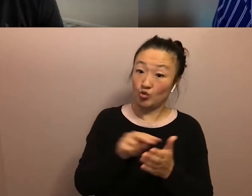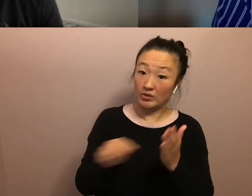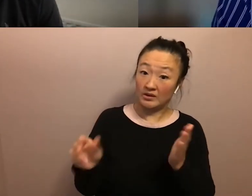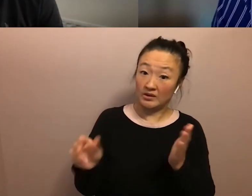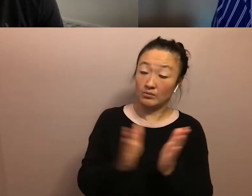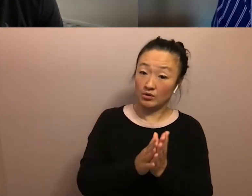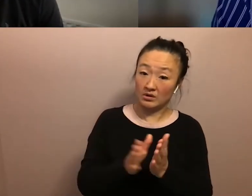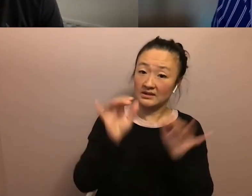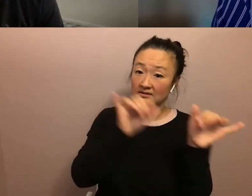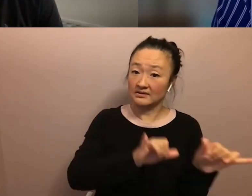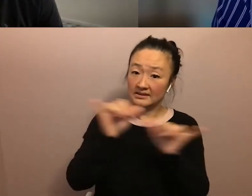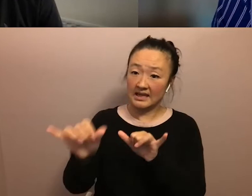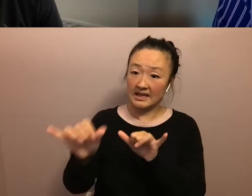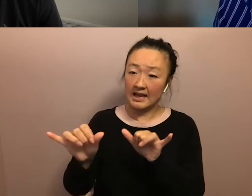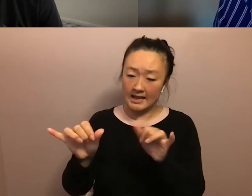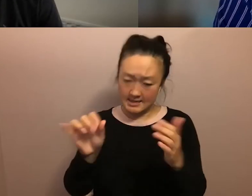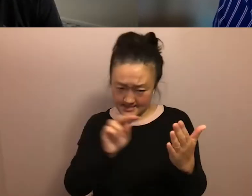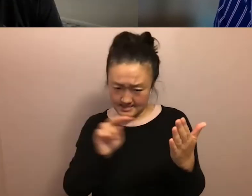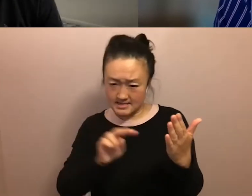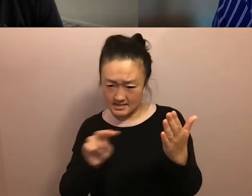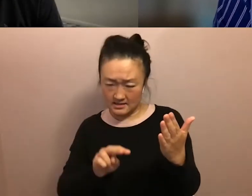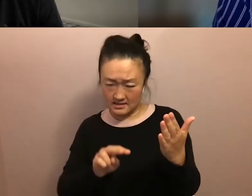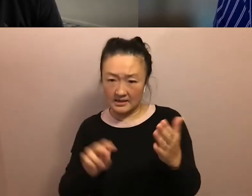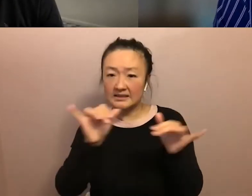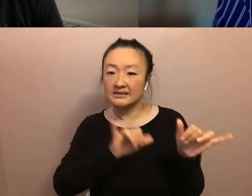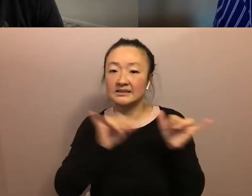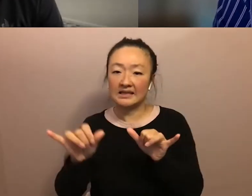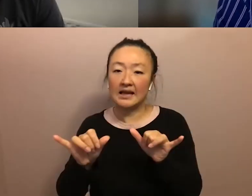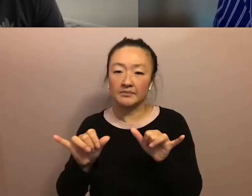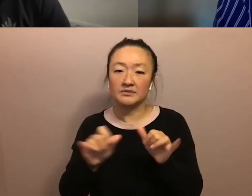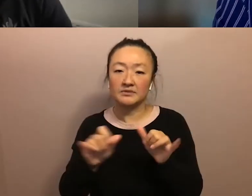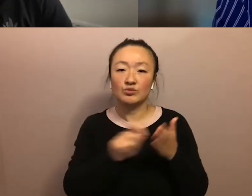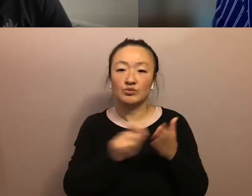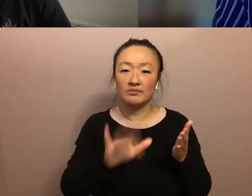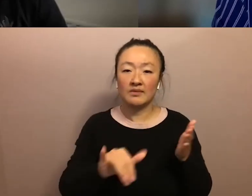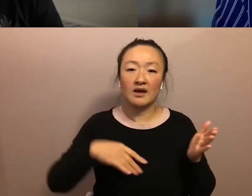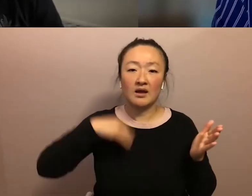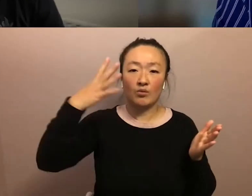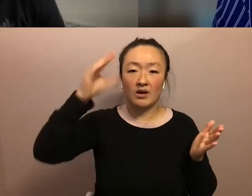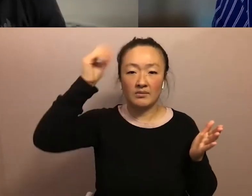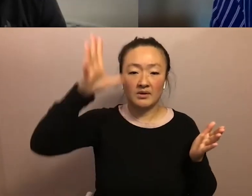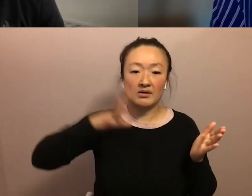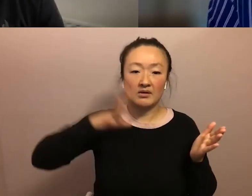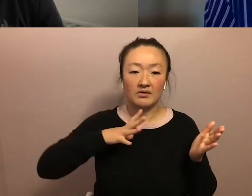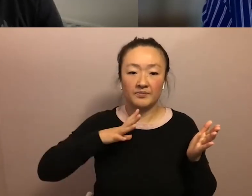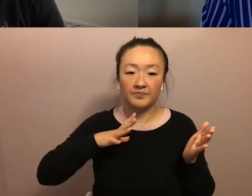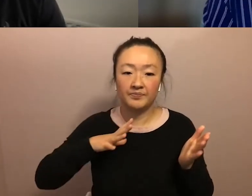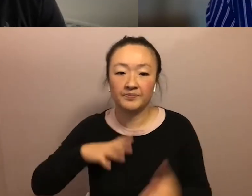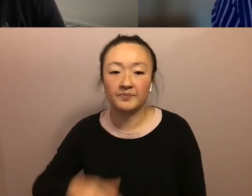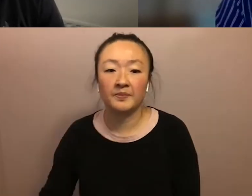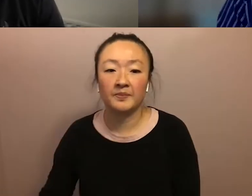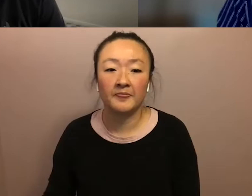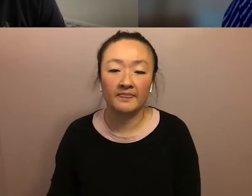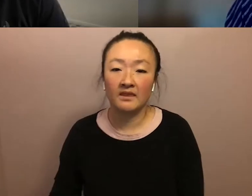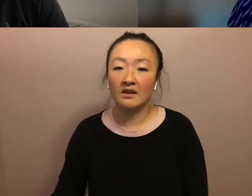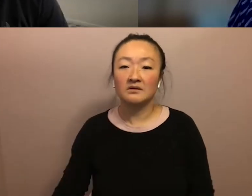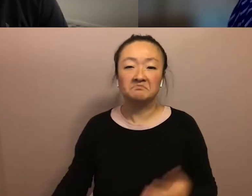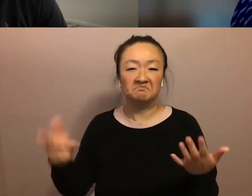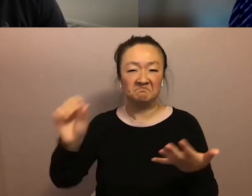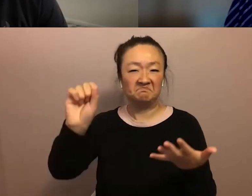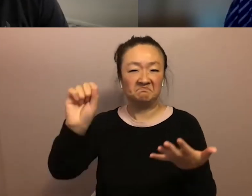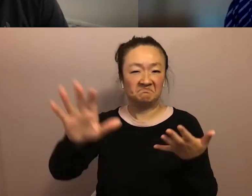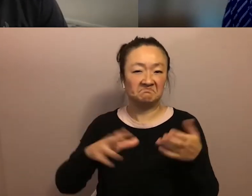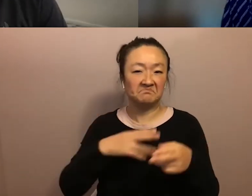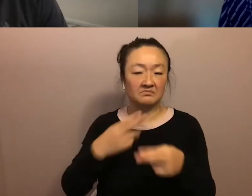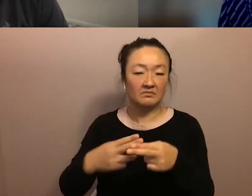with the same kind of rigor you would read a book written by a white dude. Right. When, when like Foucault writes shit you don't understand, you look it